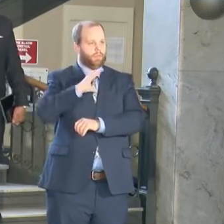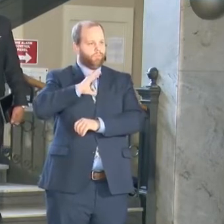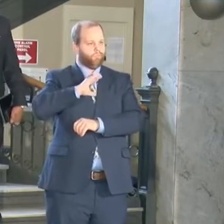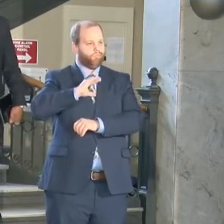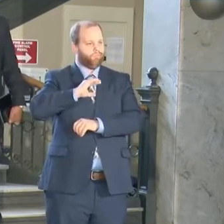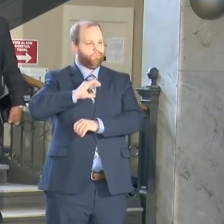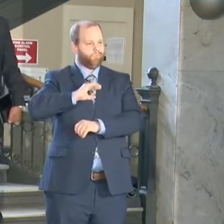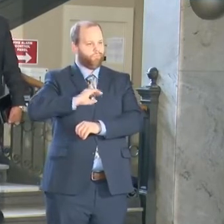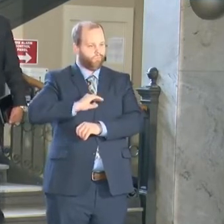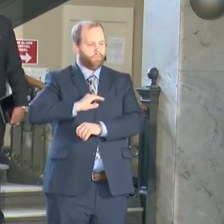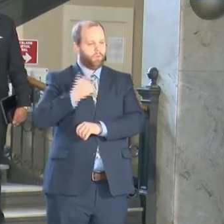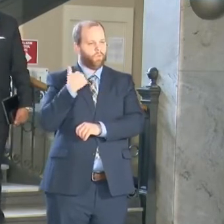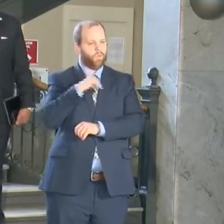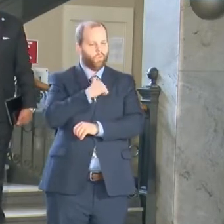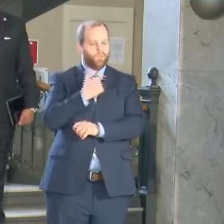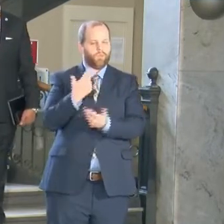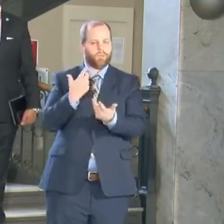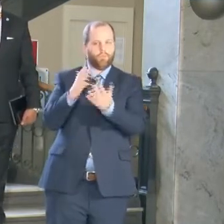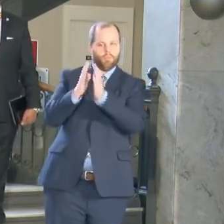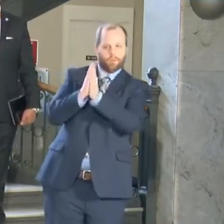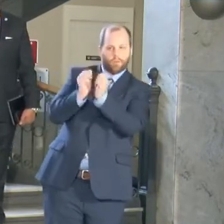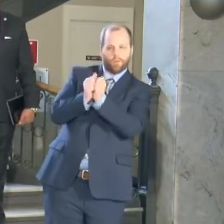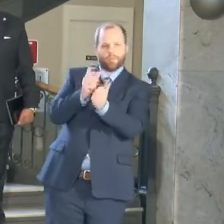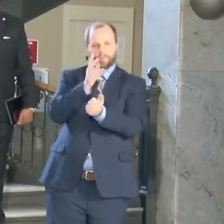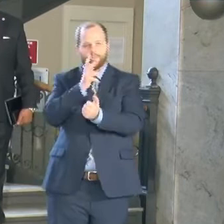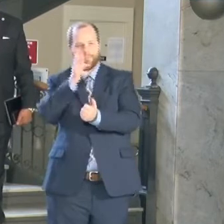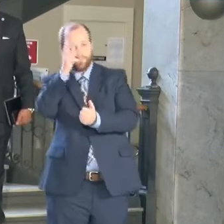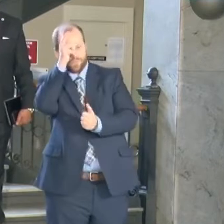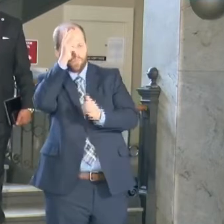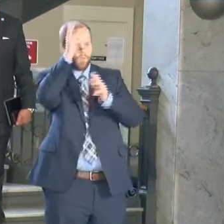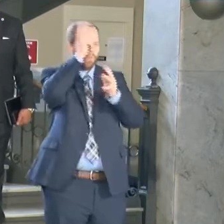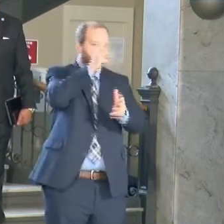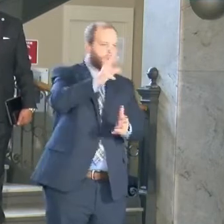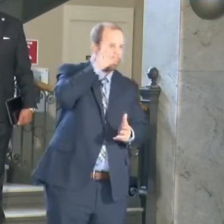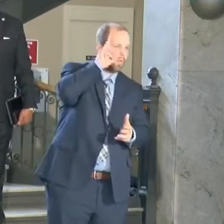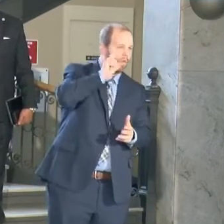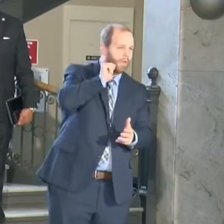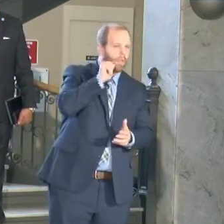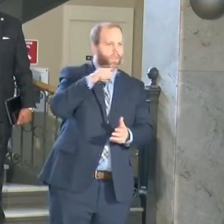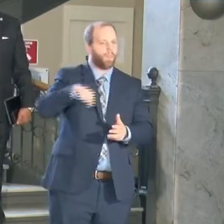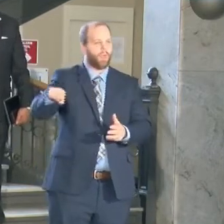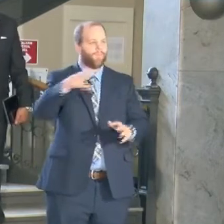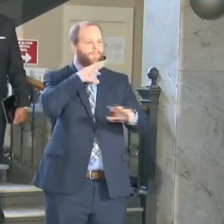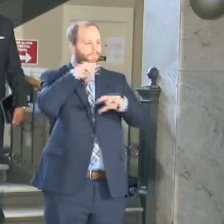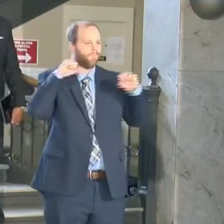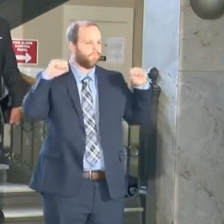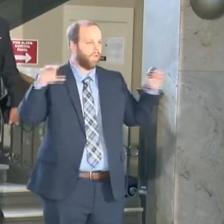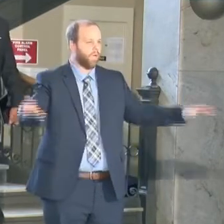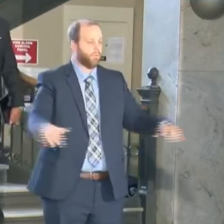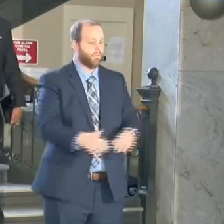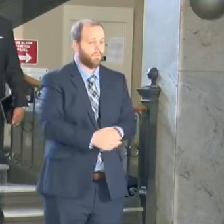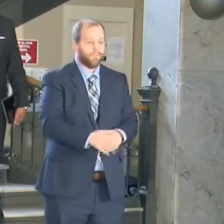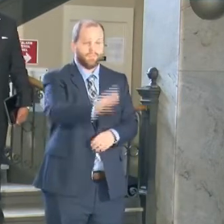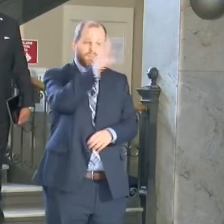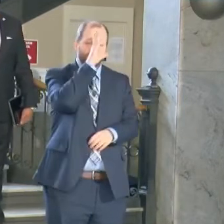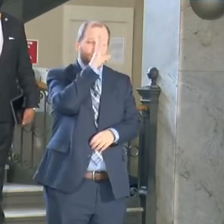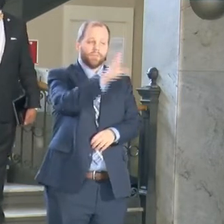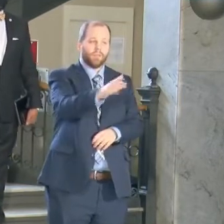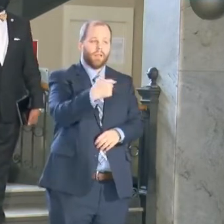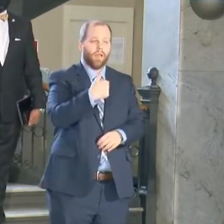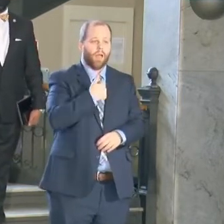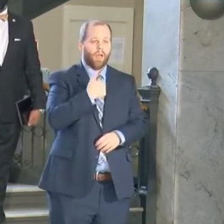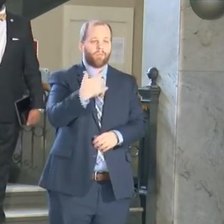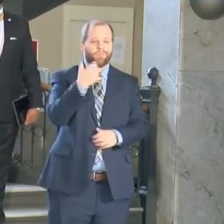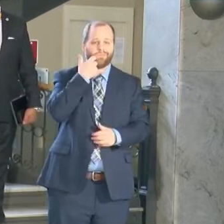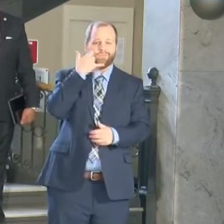with the mother, we're praying with the father, we're praying with the grandmother and aunt and uncle, and they're tired of it. And quite frankly, I get tired of making the phone